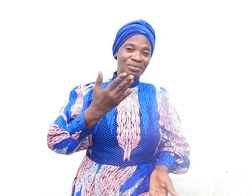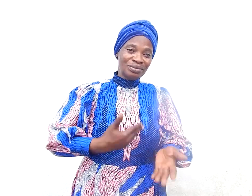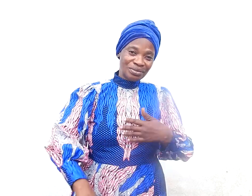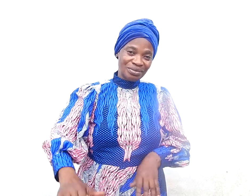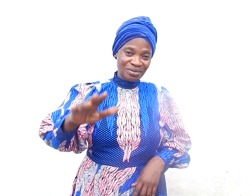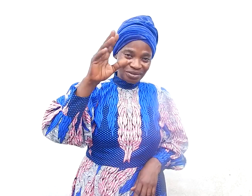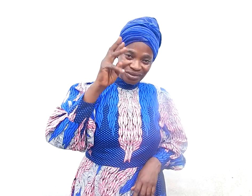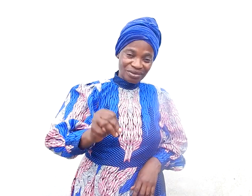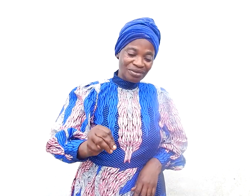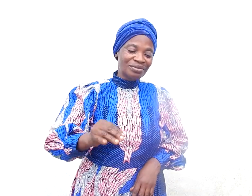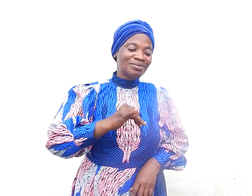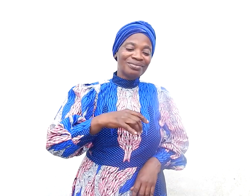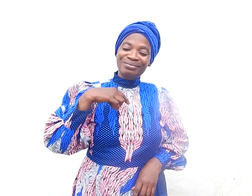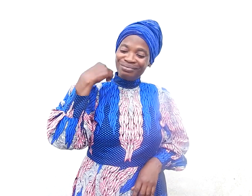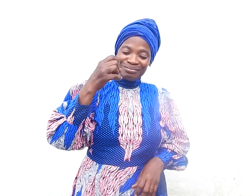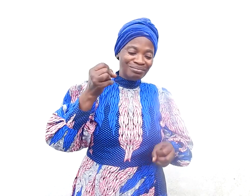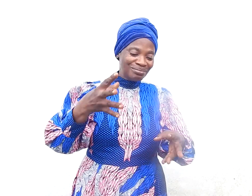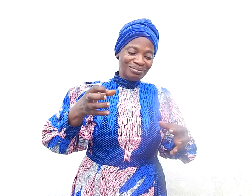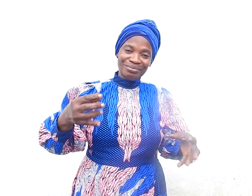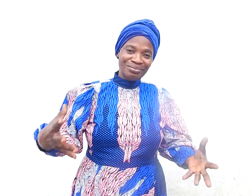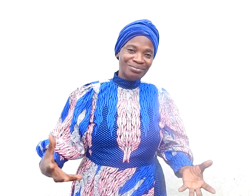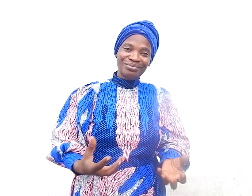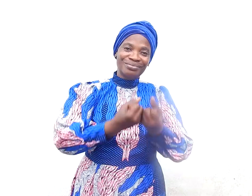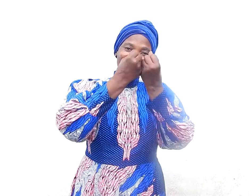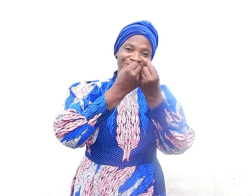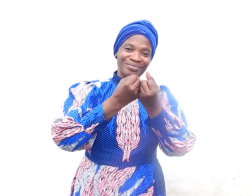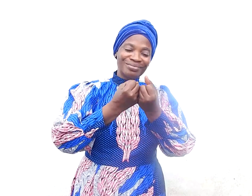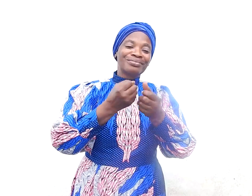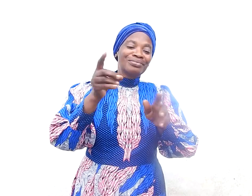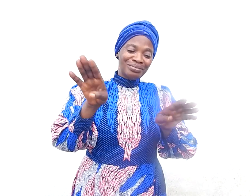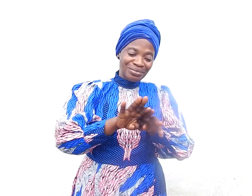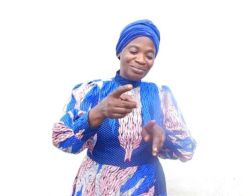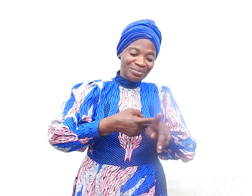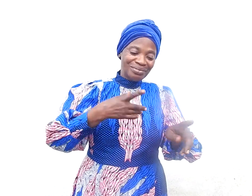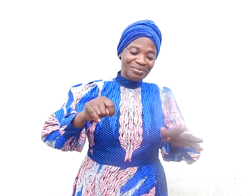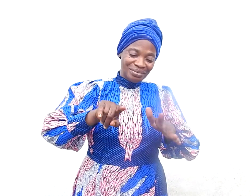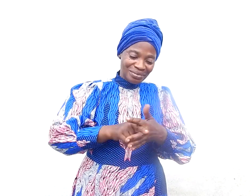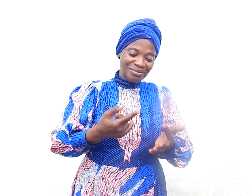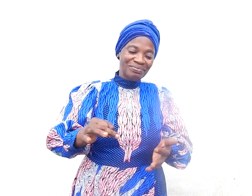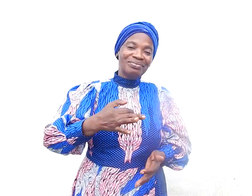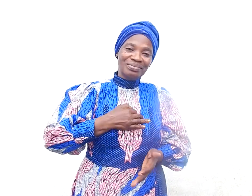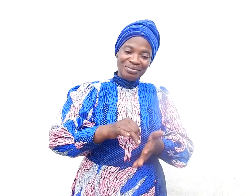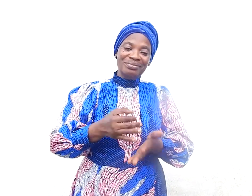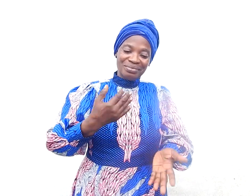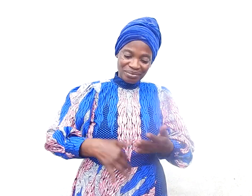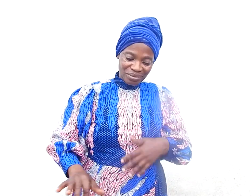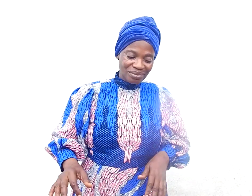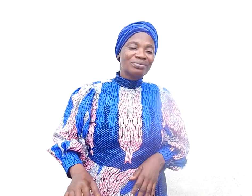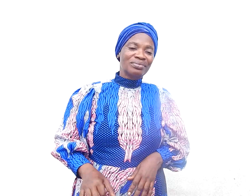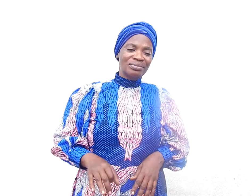to him i faced a lot of challenges evil from the beginning of the birth